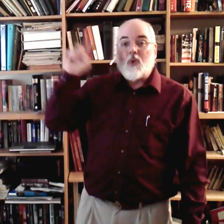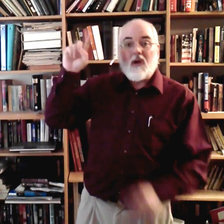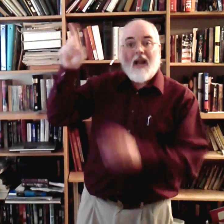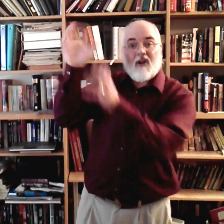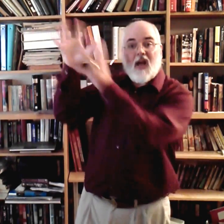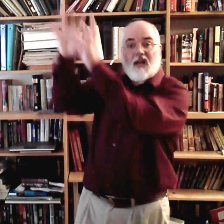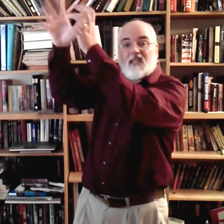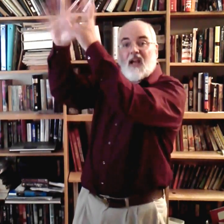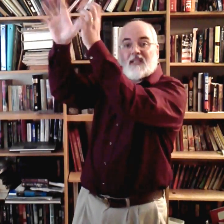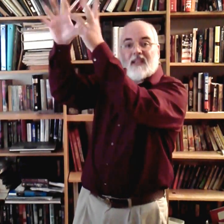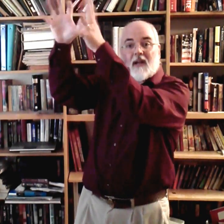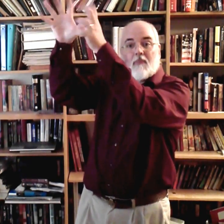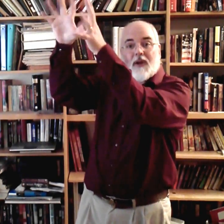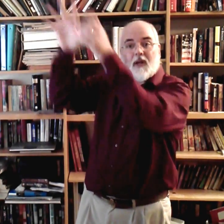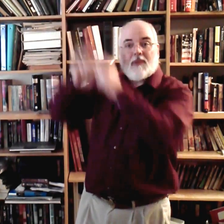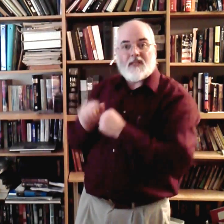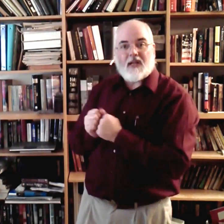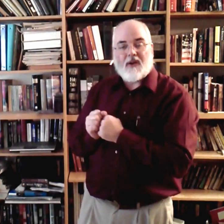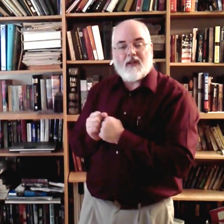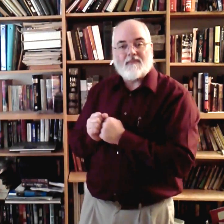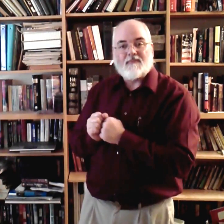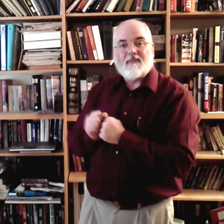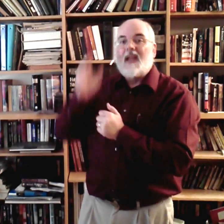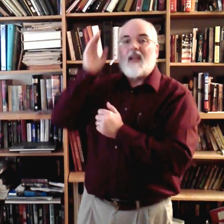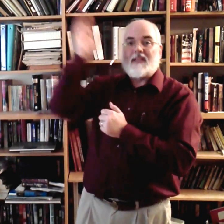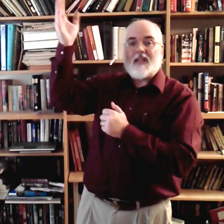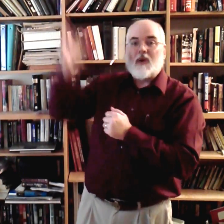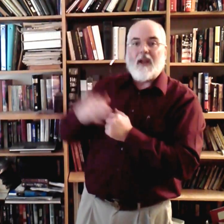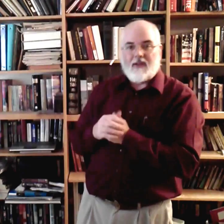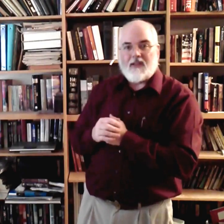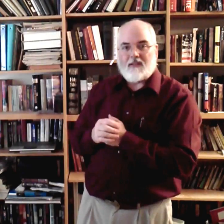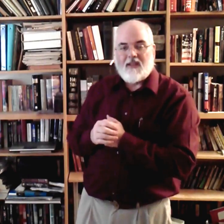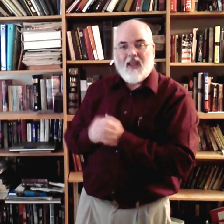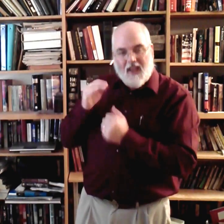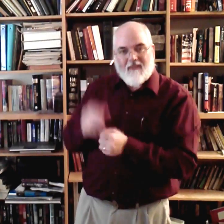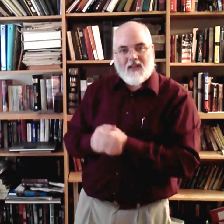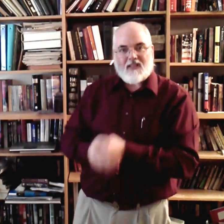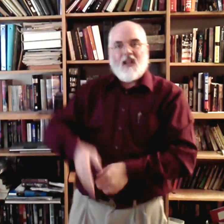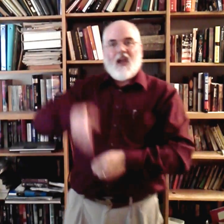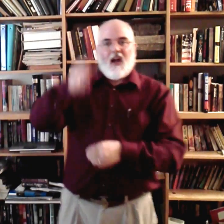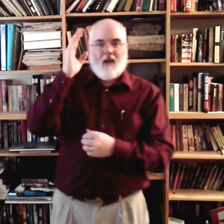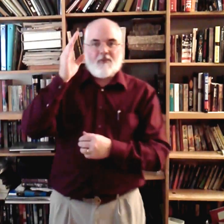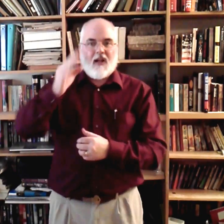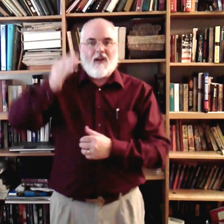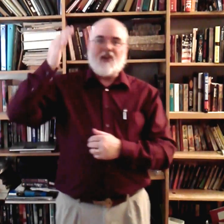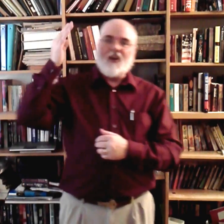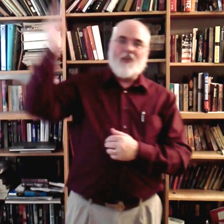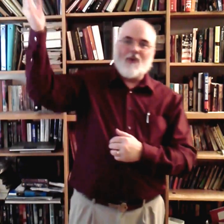going to have a lot of signs that kind of point up in this area. Because, that's where heaven is. Heaven is upstairs and on the right.